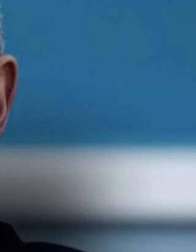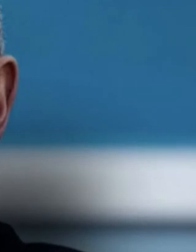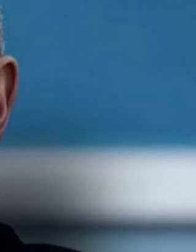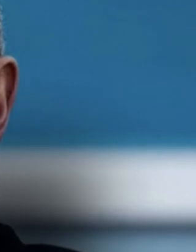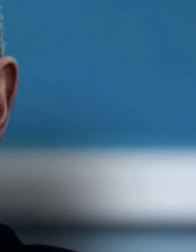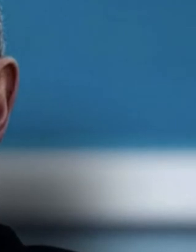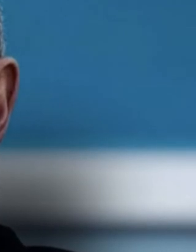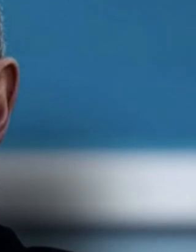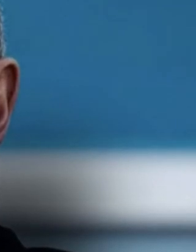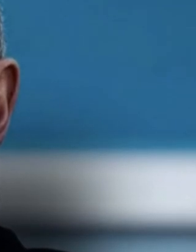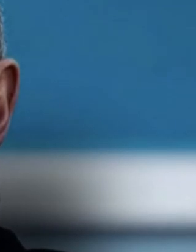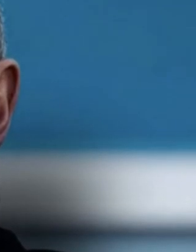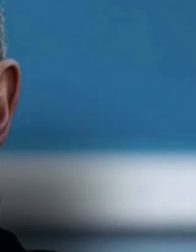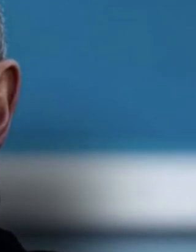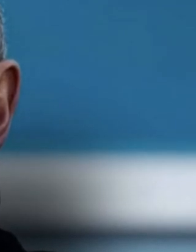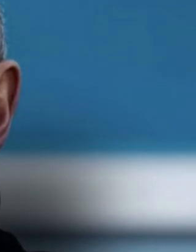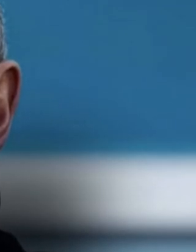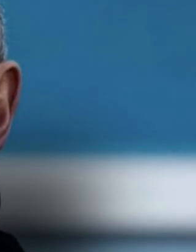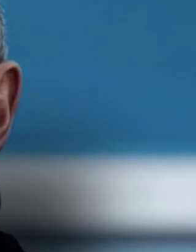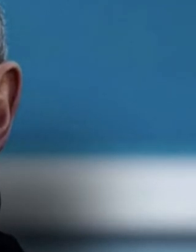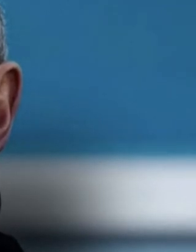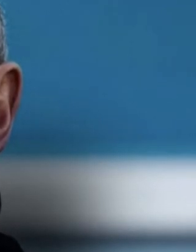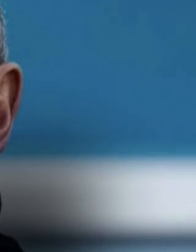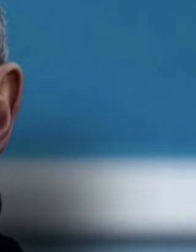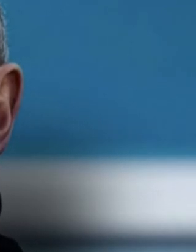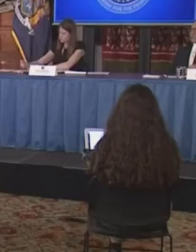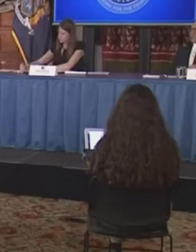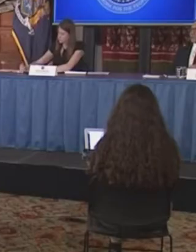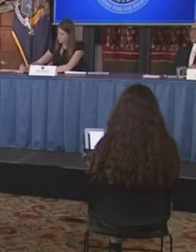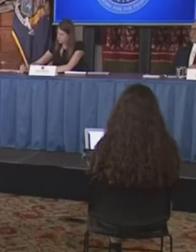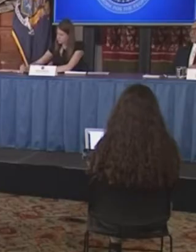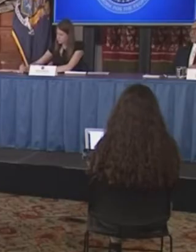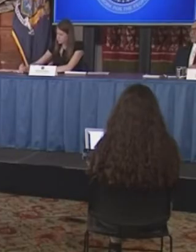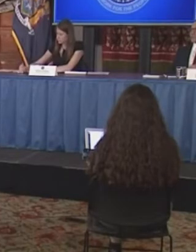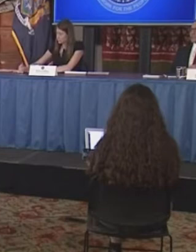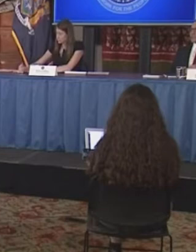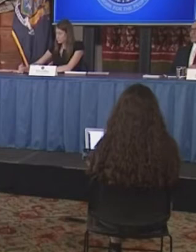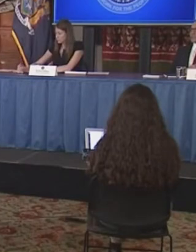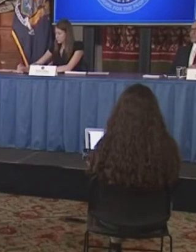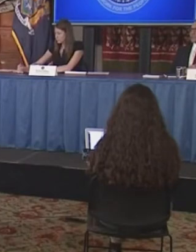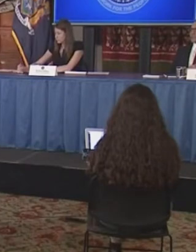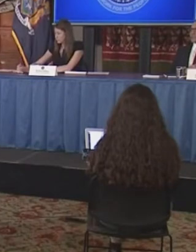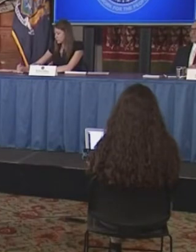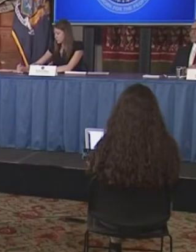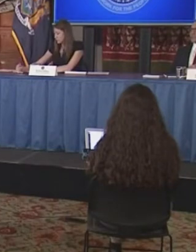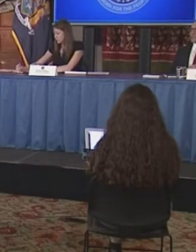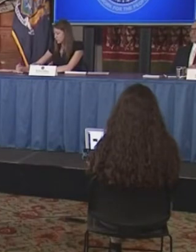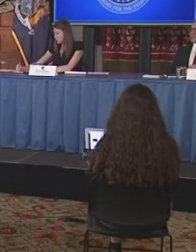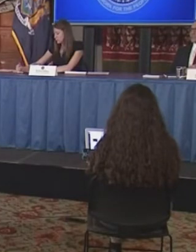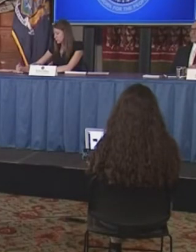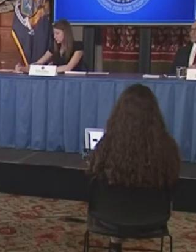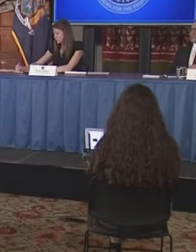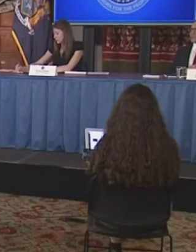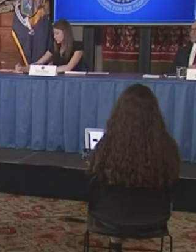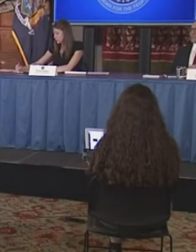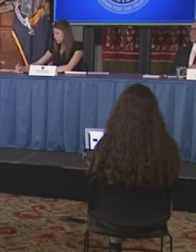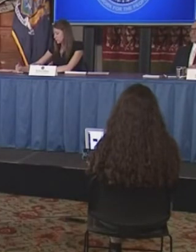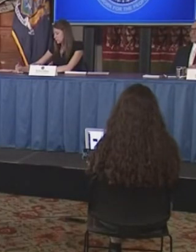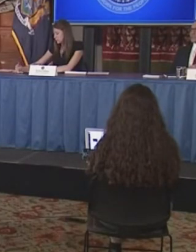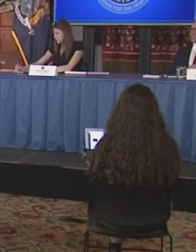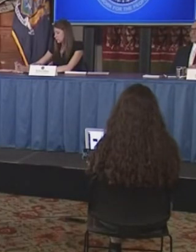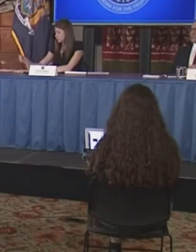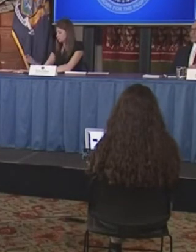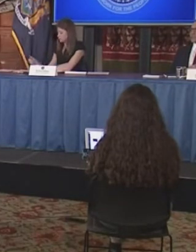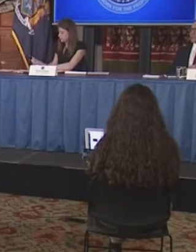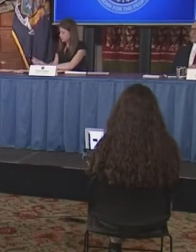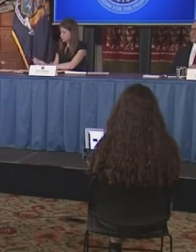to hire people? And Mayor de Blasio this morning talked about the city launching its own effort to do tracing and testing. How will